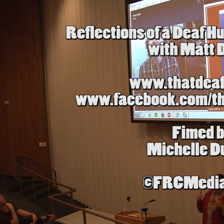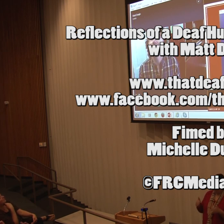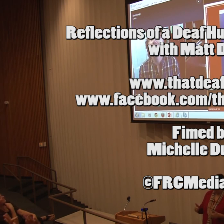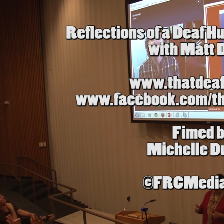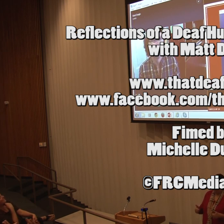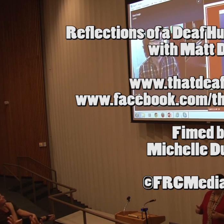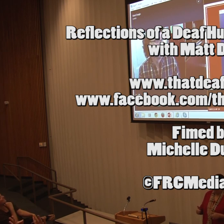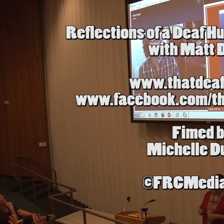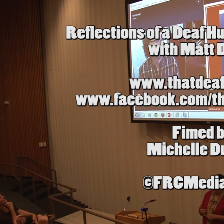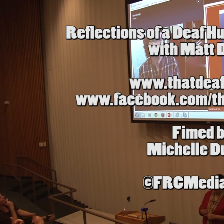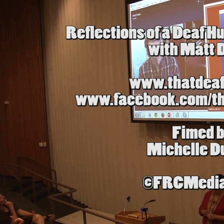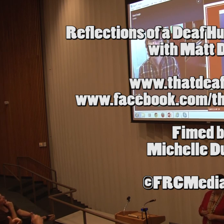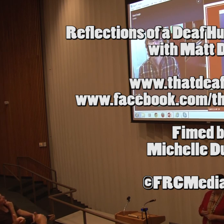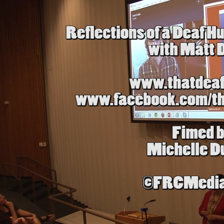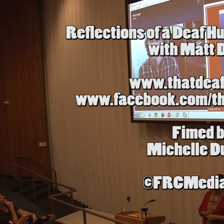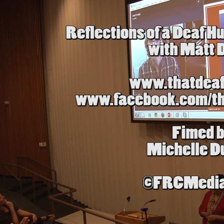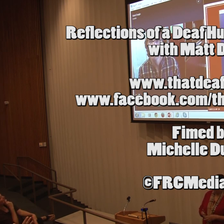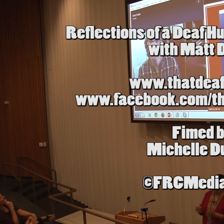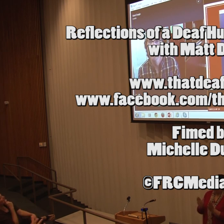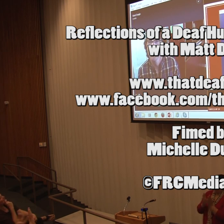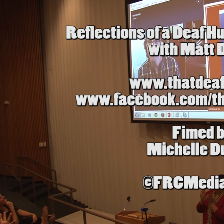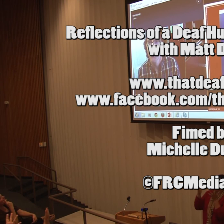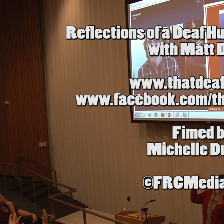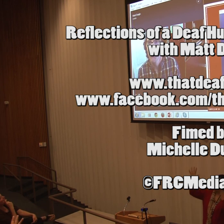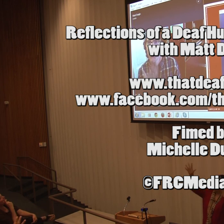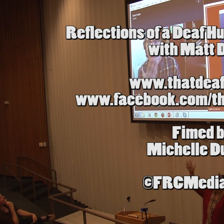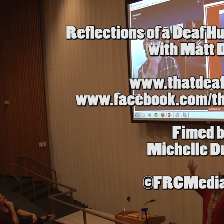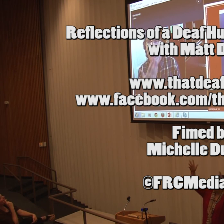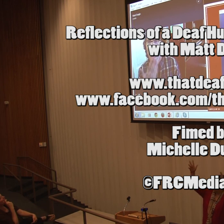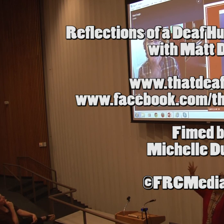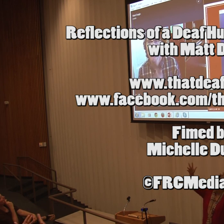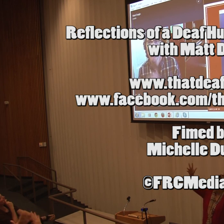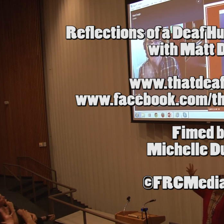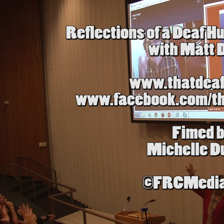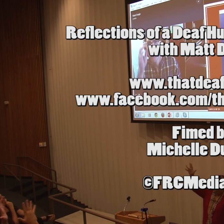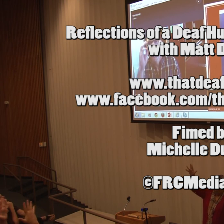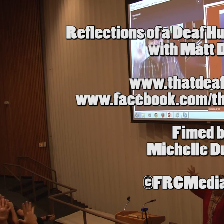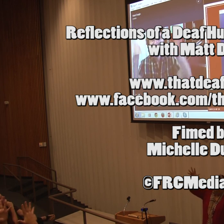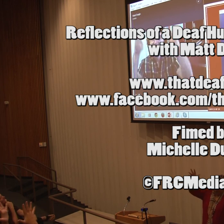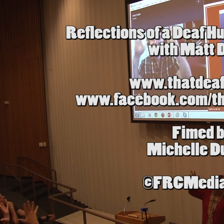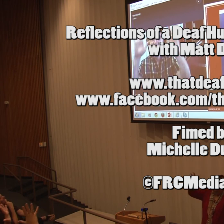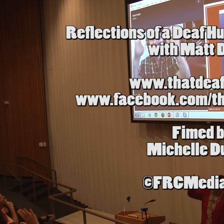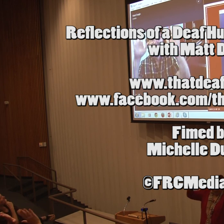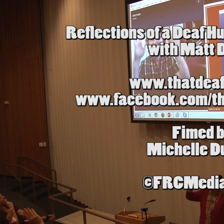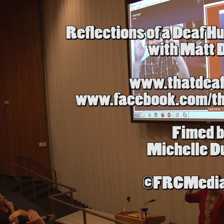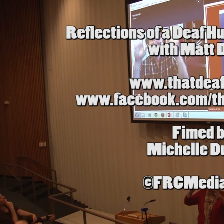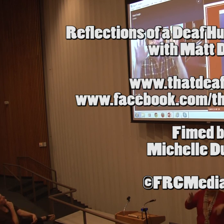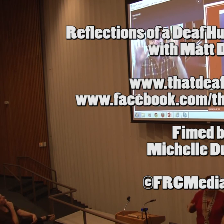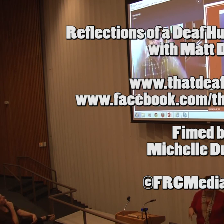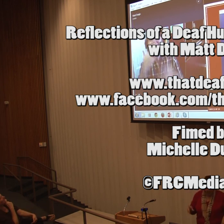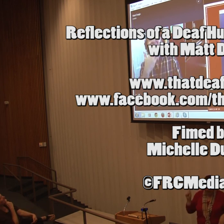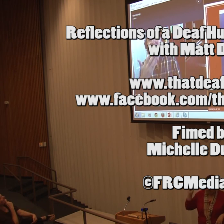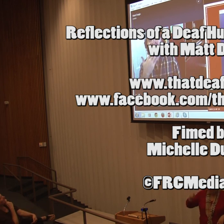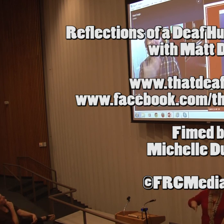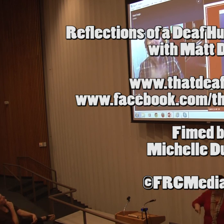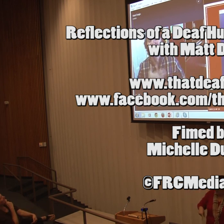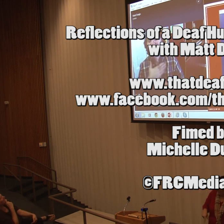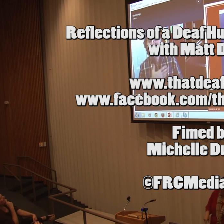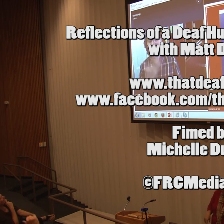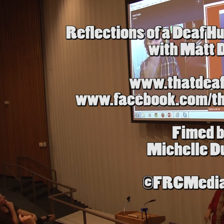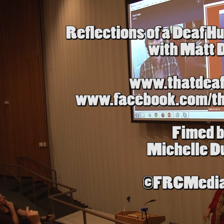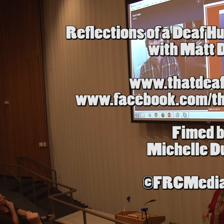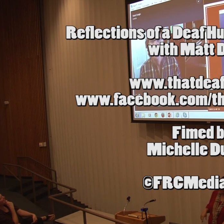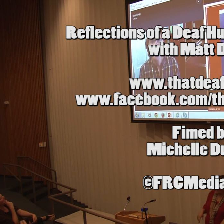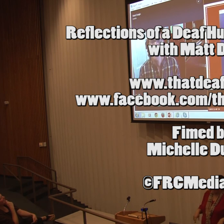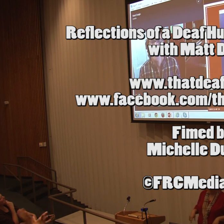Okay. Great. Thank you so much. Thank you all. round of applause. Matt, I'll be in